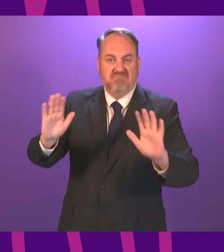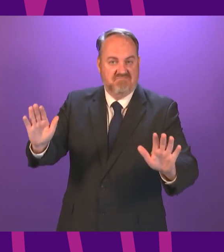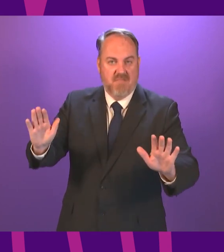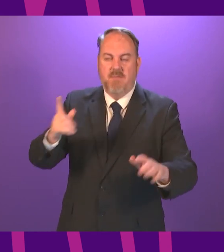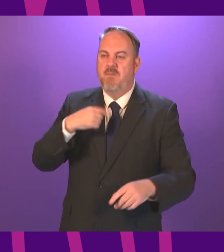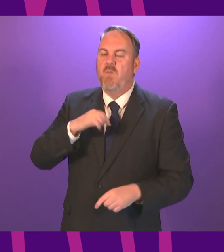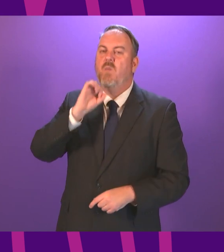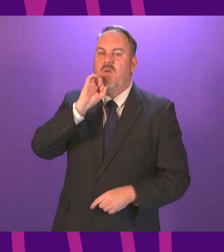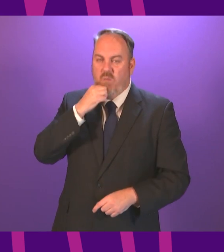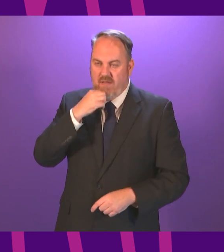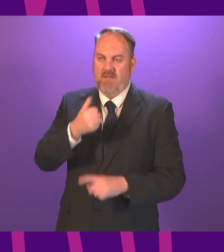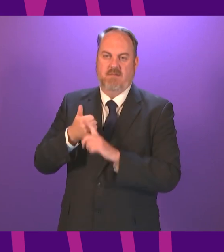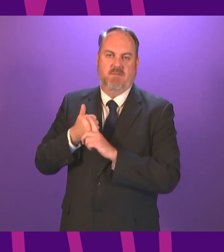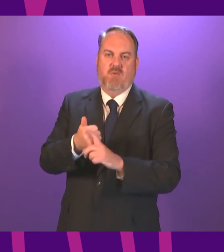this issue we will not let the people of Scotland down